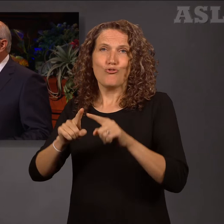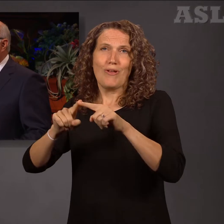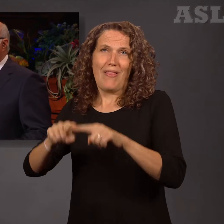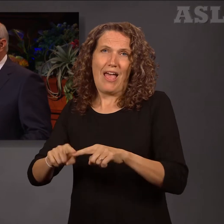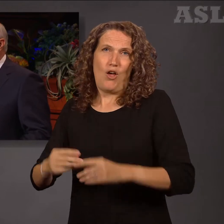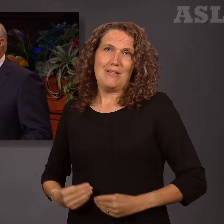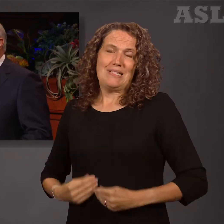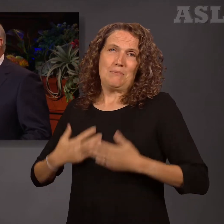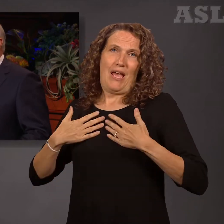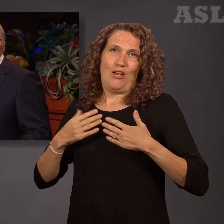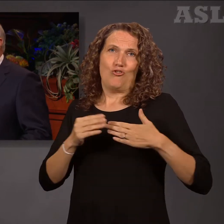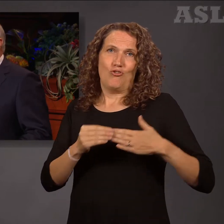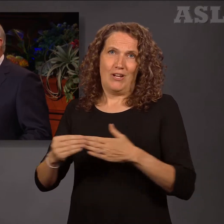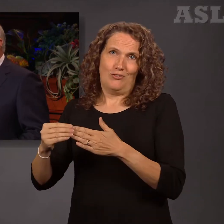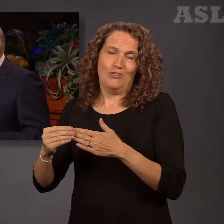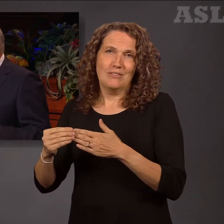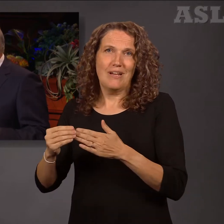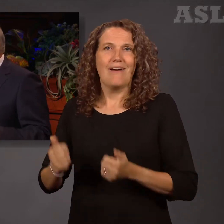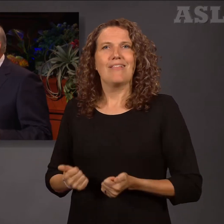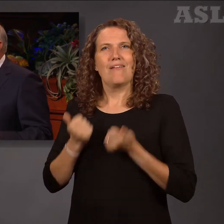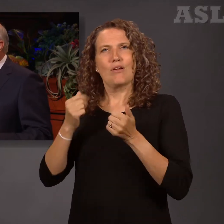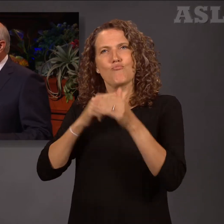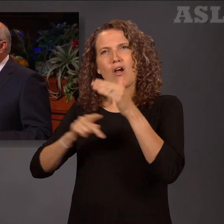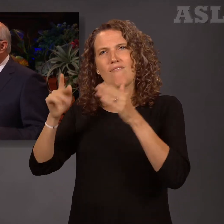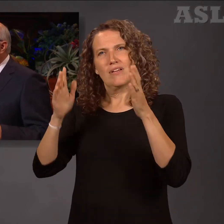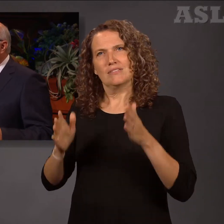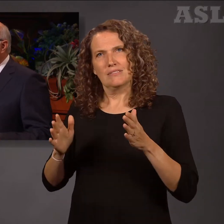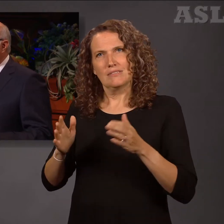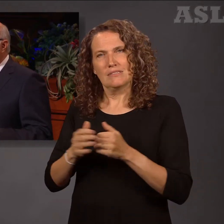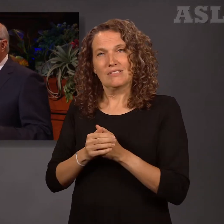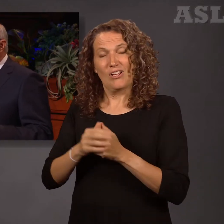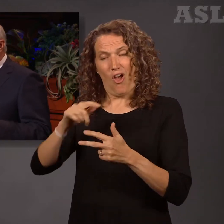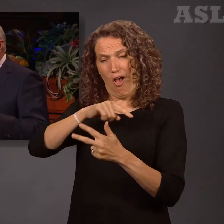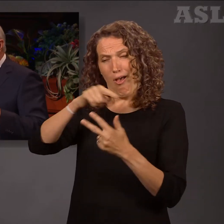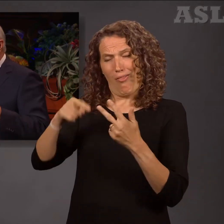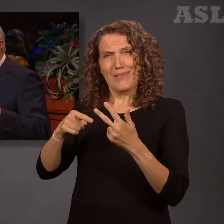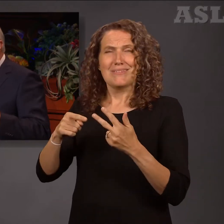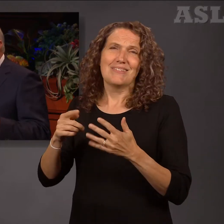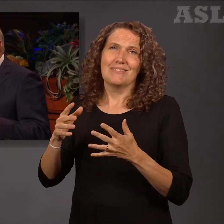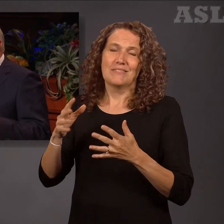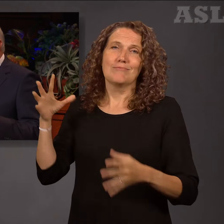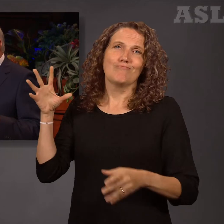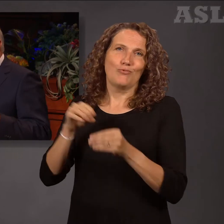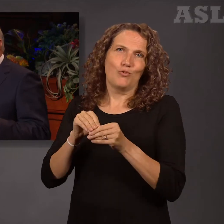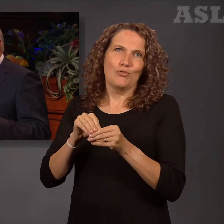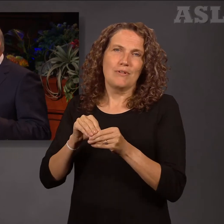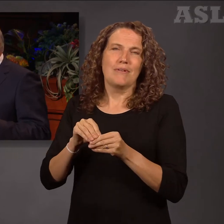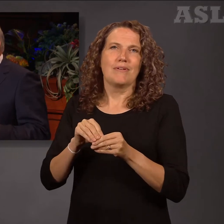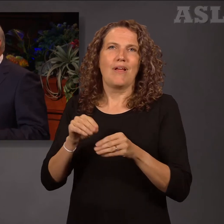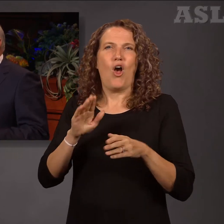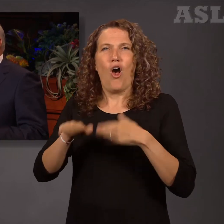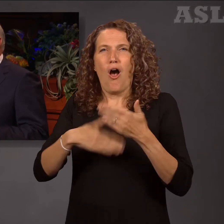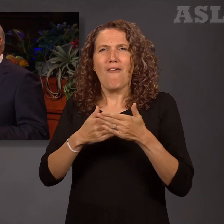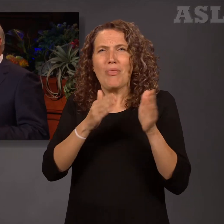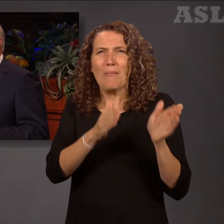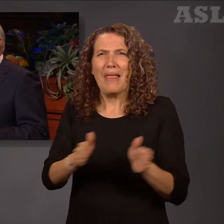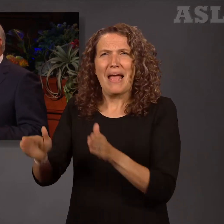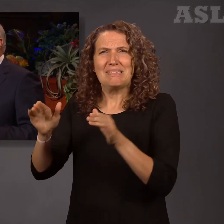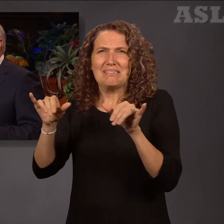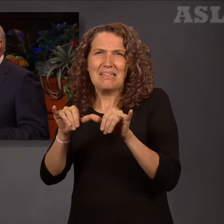living prophets. All the former constitute the divinely plans and the technical specifications that teach